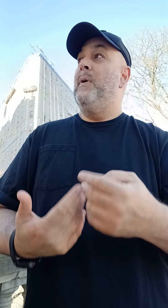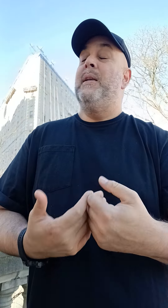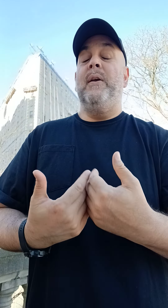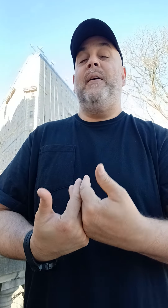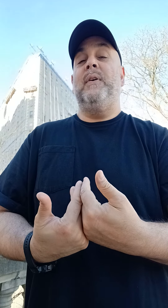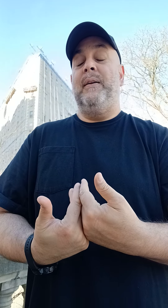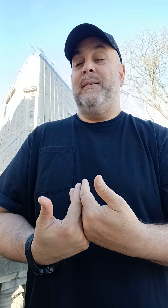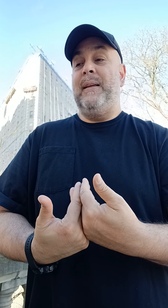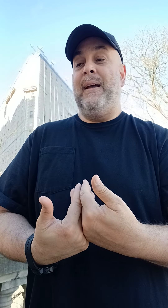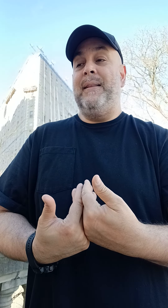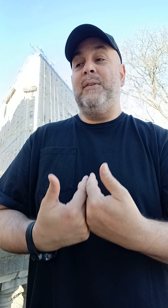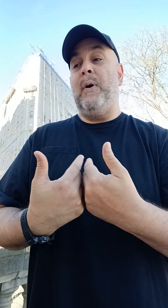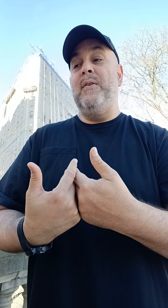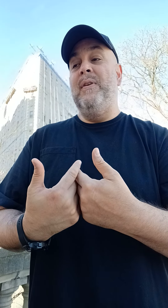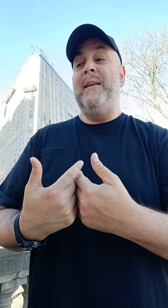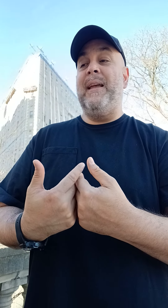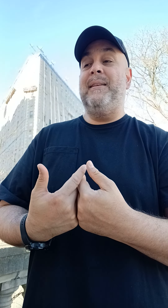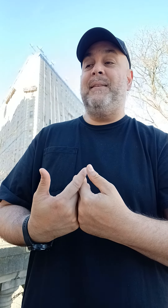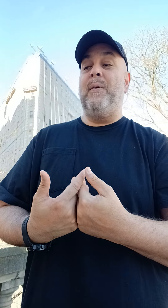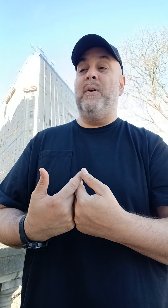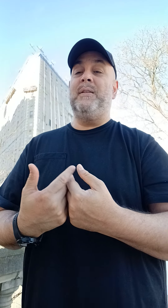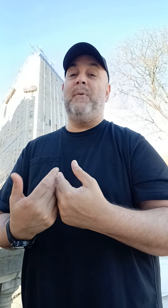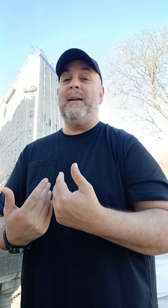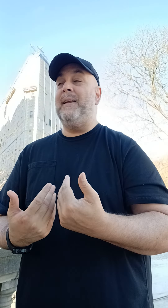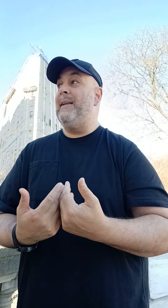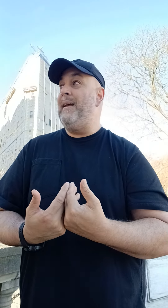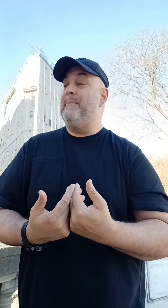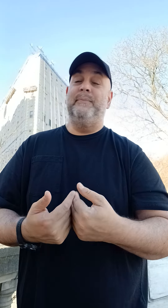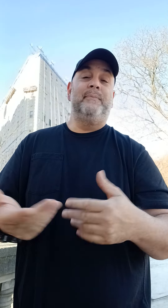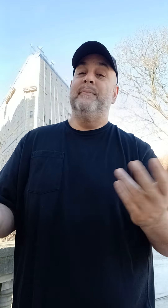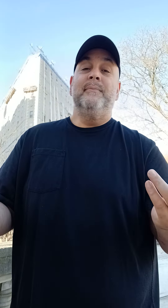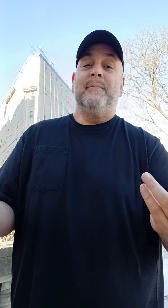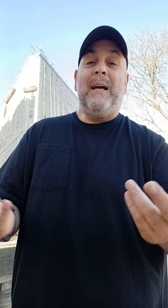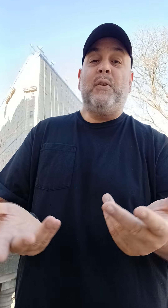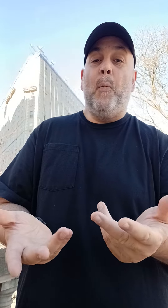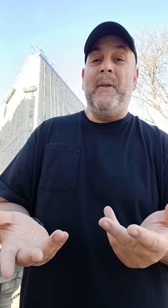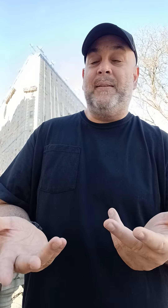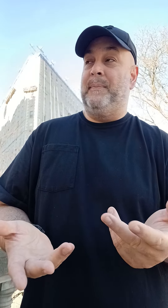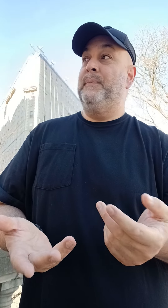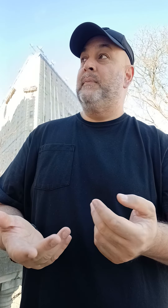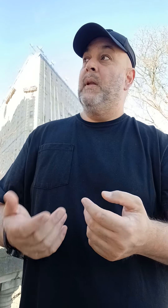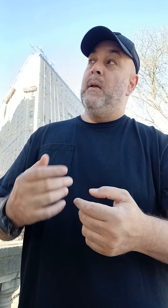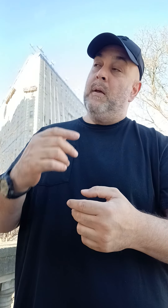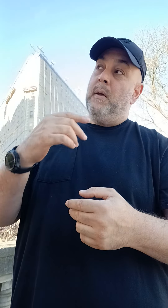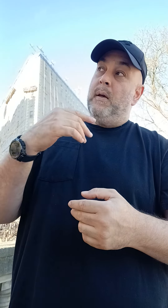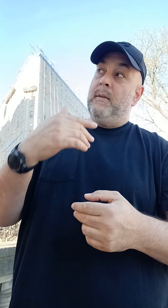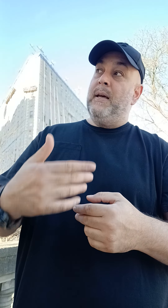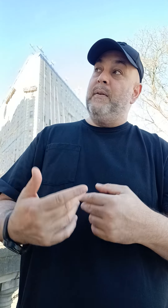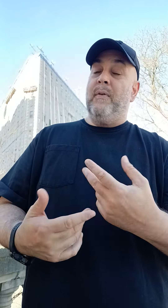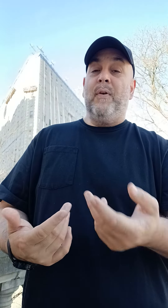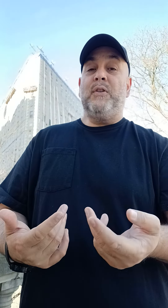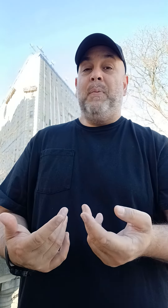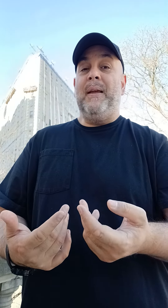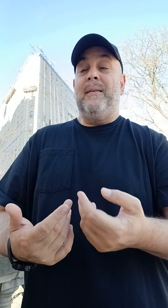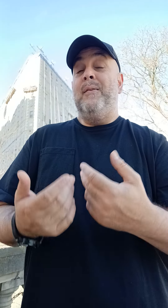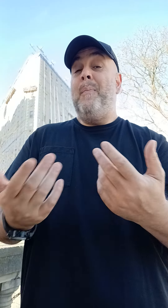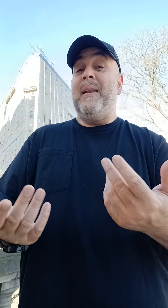You have to understand. That's why you really can't say, what is the bracket on Ape? That's Hopiism. Then the reverse split. Nobody